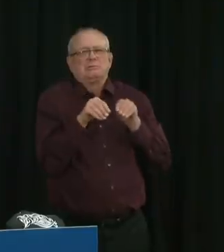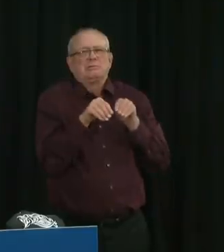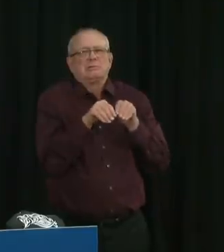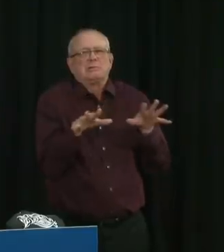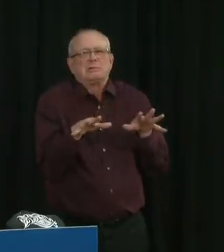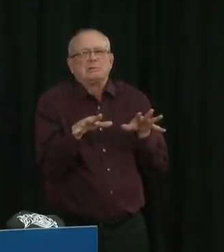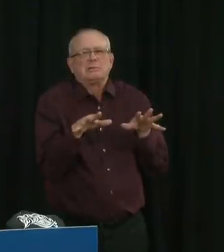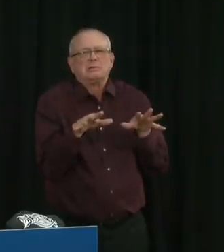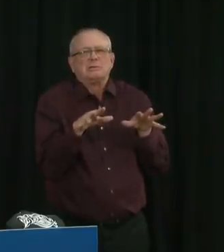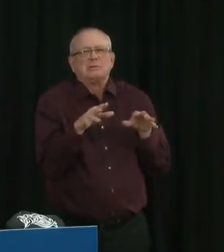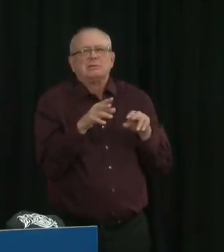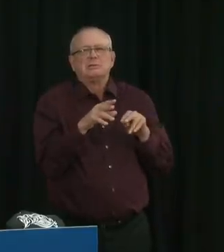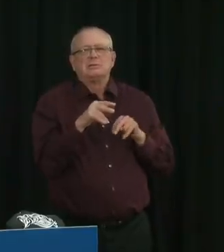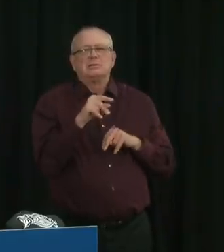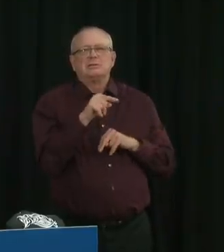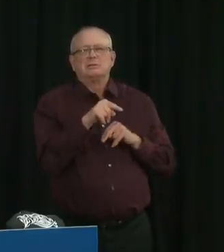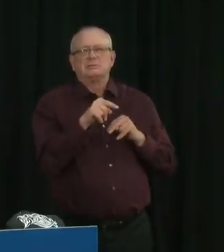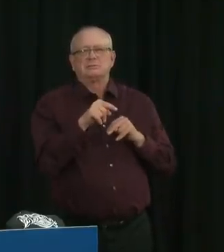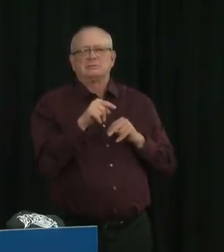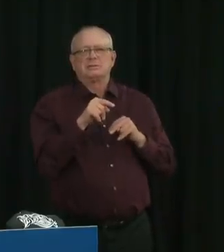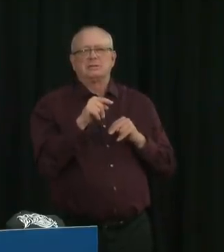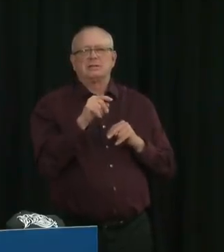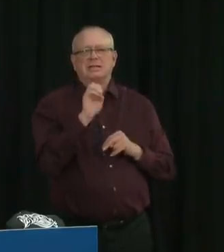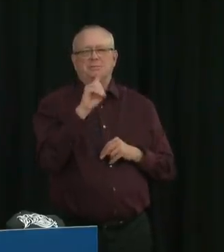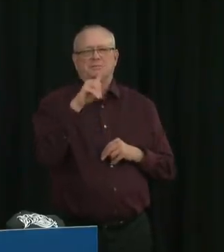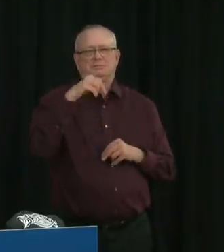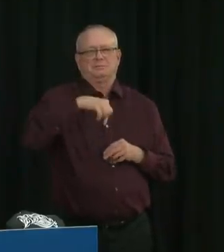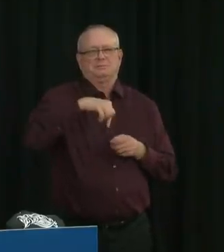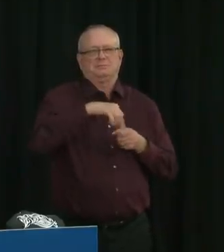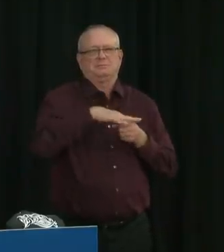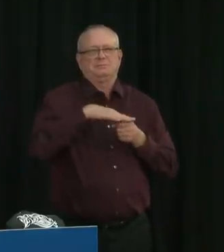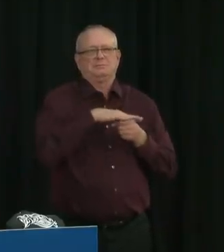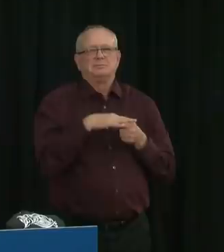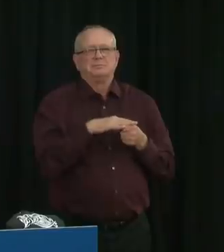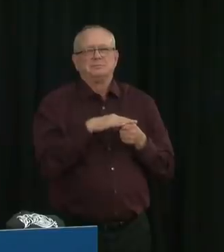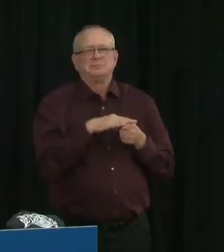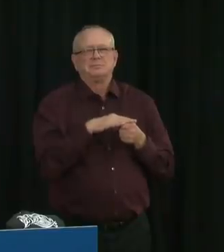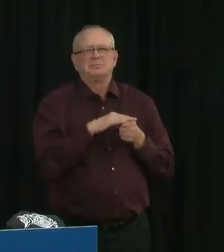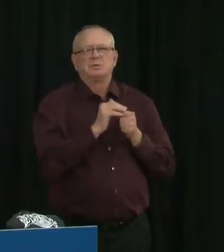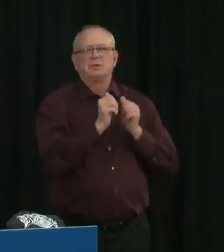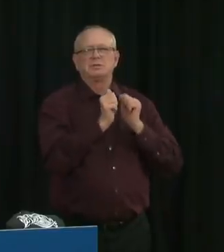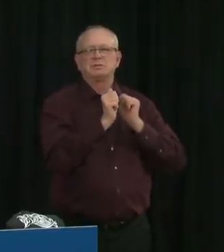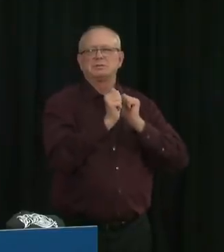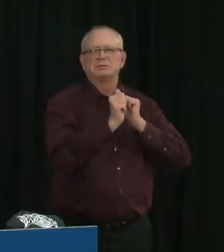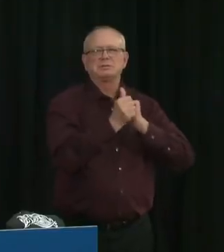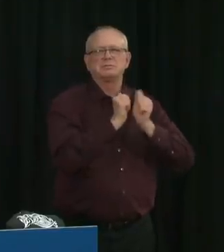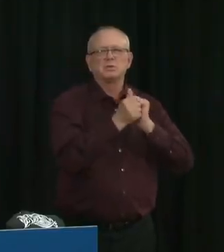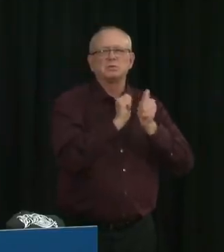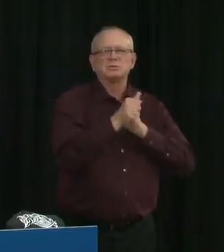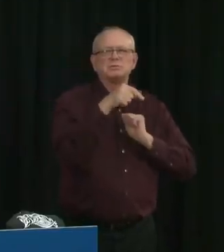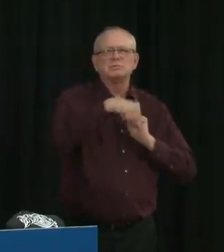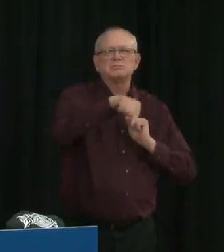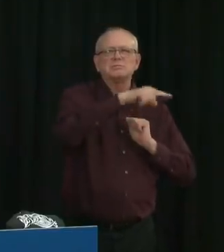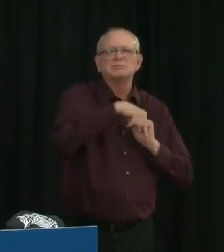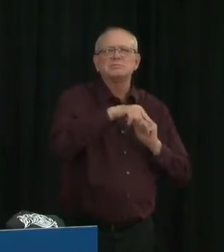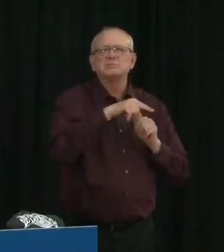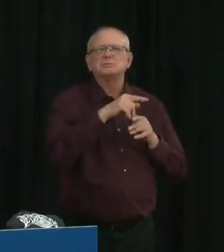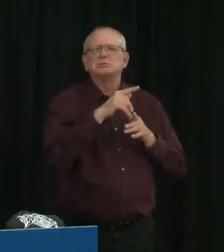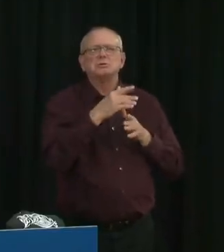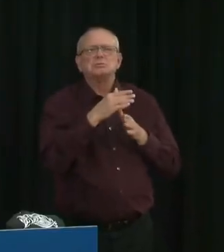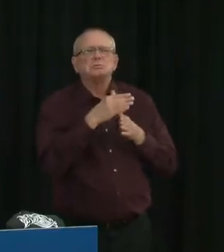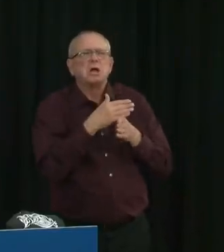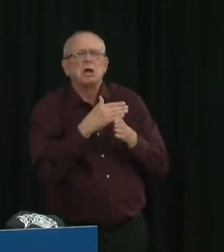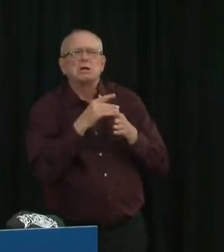Edmonton. Your offices repeatedly said they could not even reveal what sport this concerns, let alone what association or team it concerns.